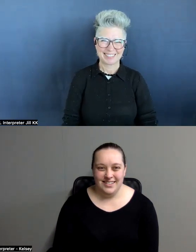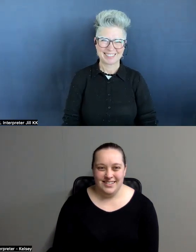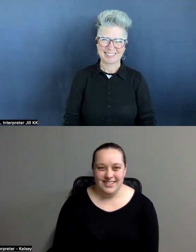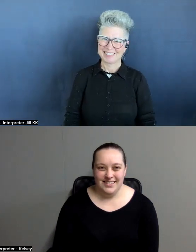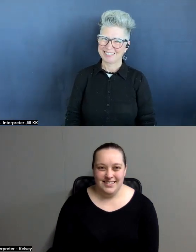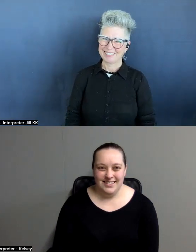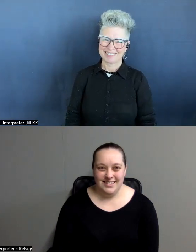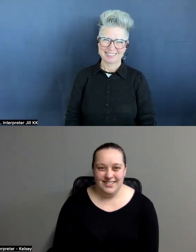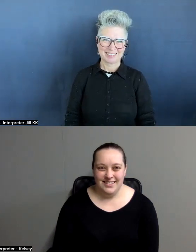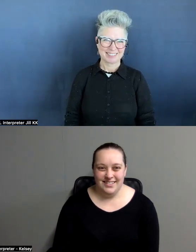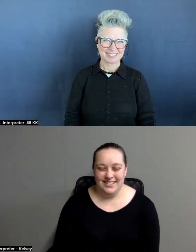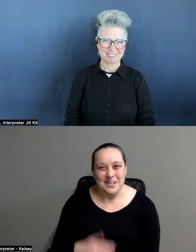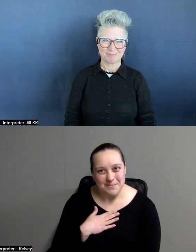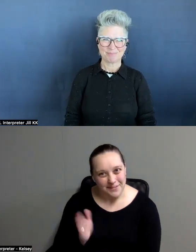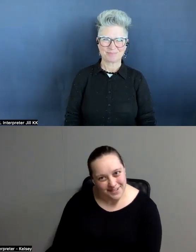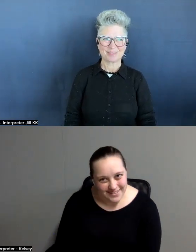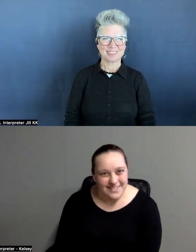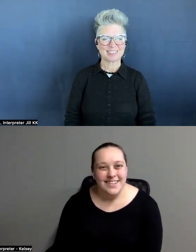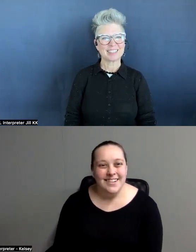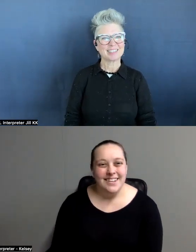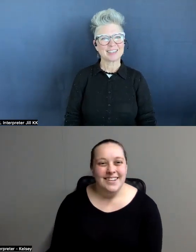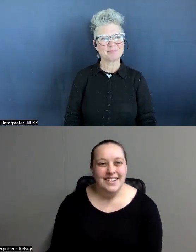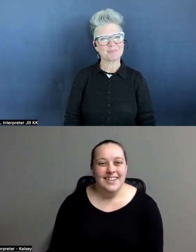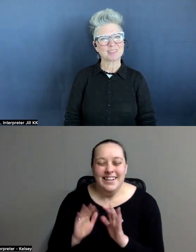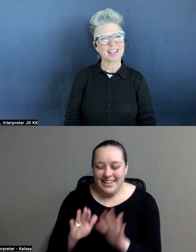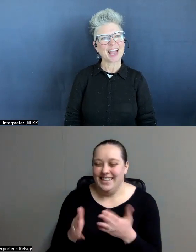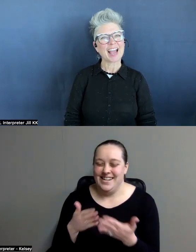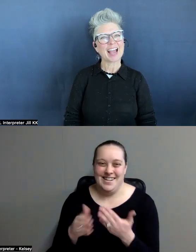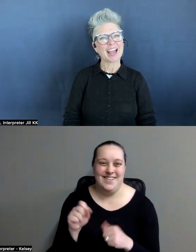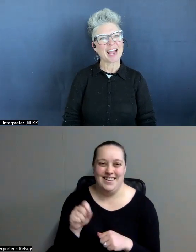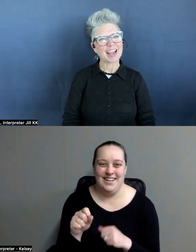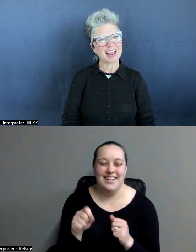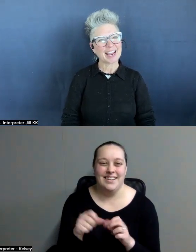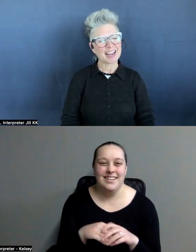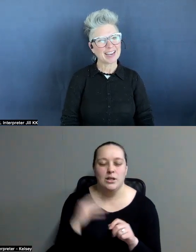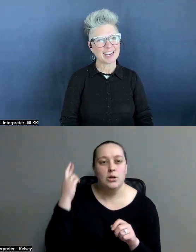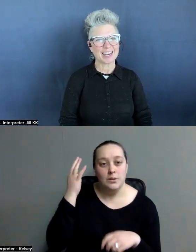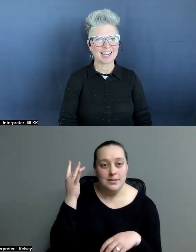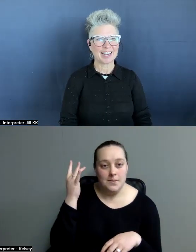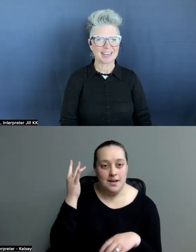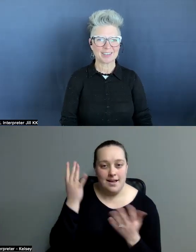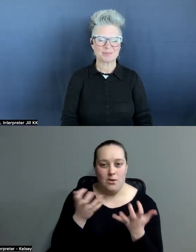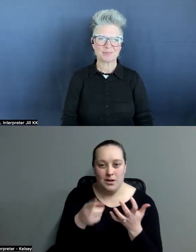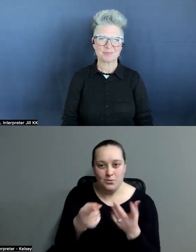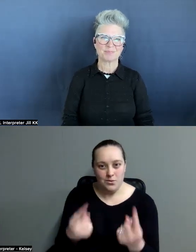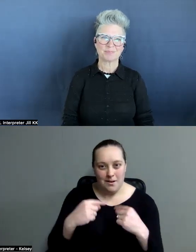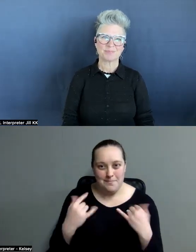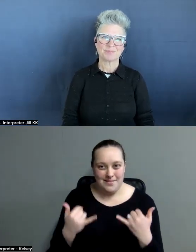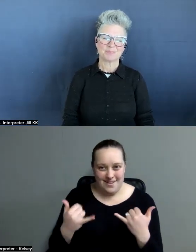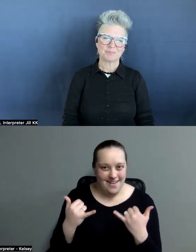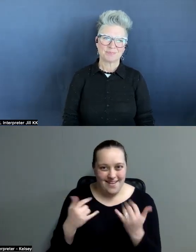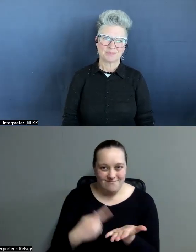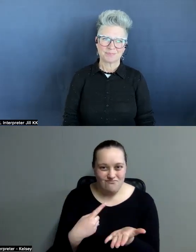My goodness. So anyway, the whole reason for you to come on today for